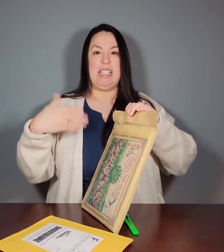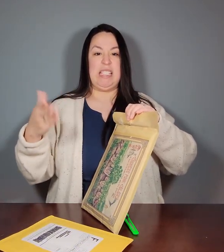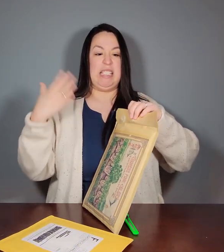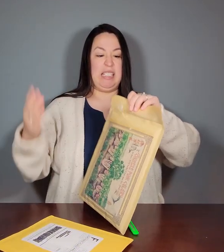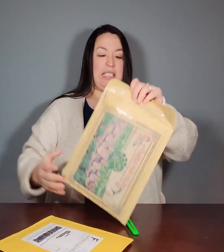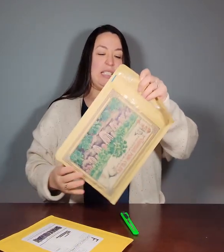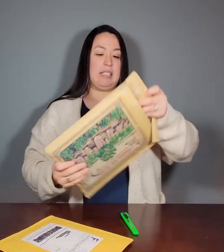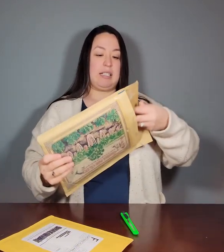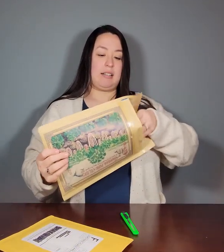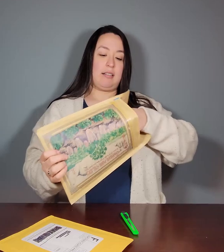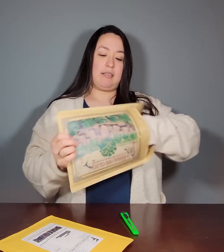This was pretty easy to open.